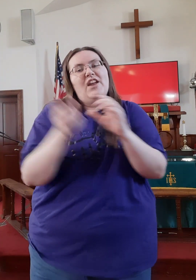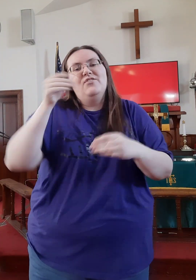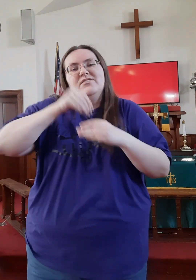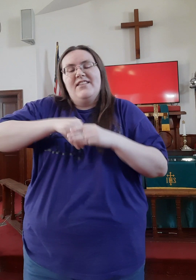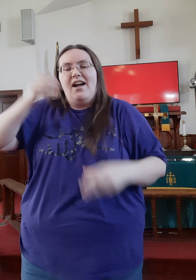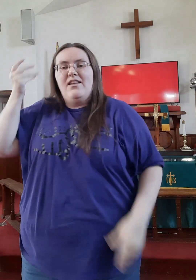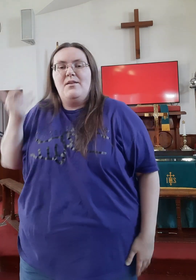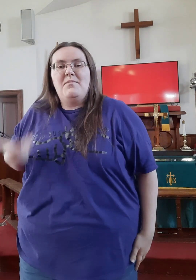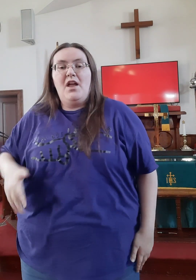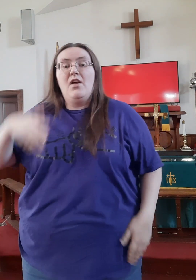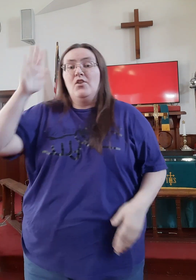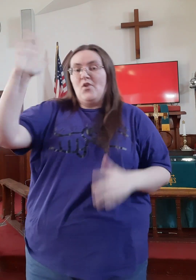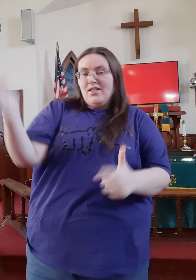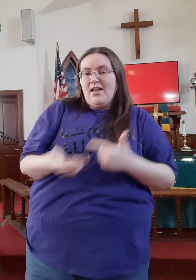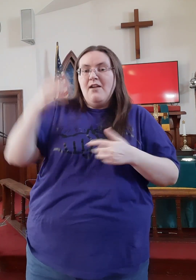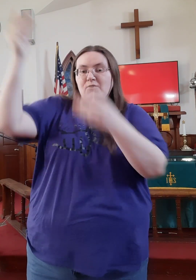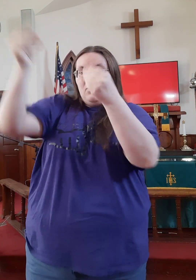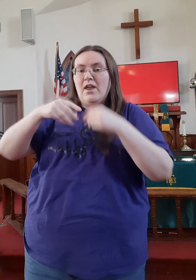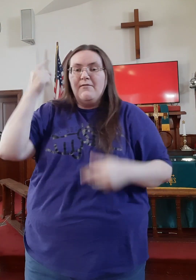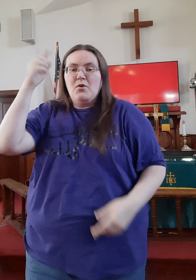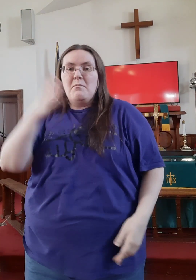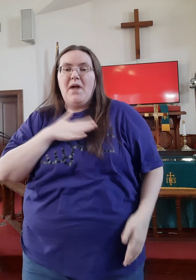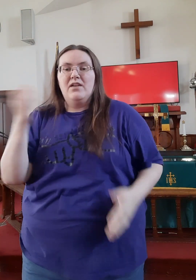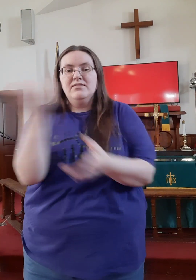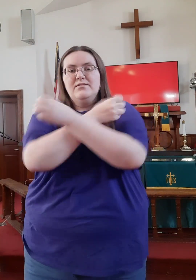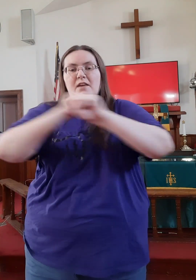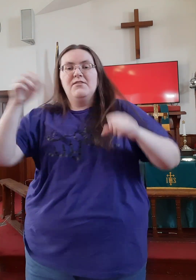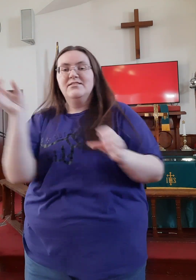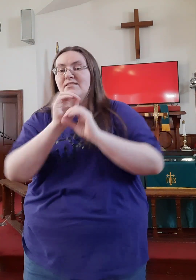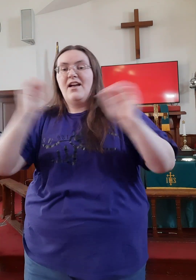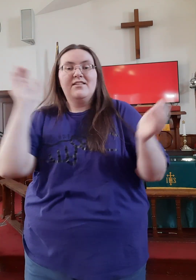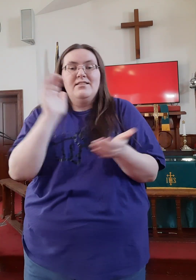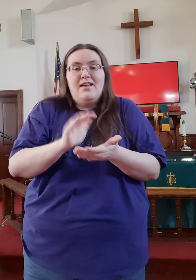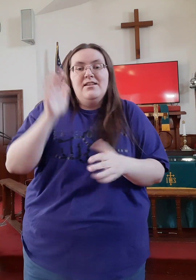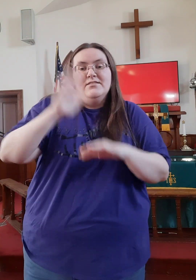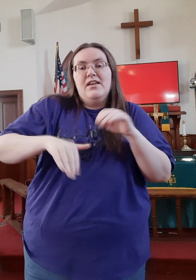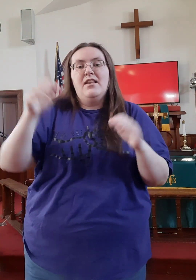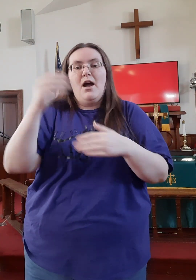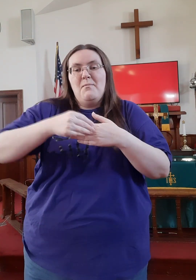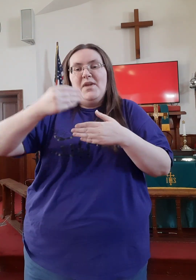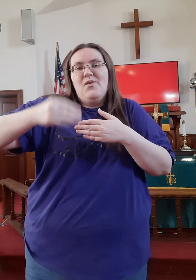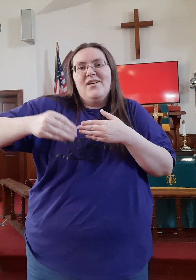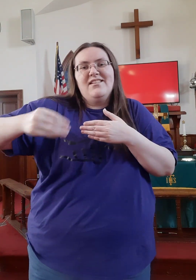inside of me The inside me Is nothing less than a miracle